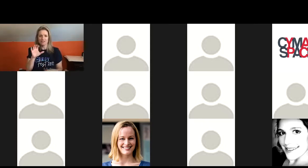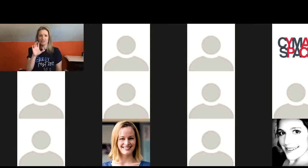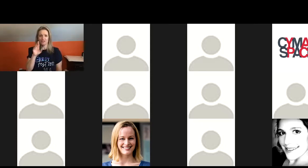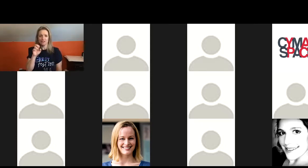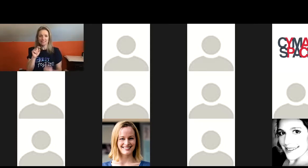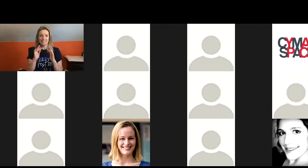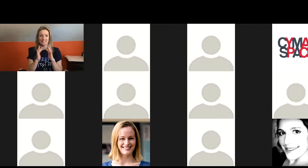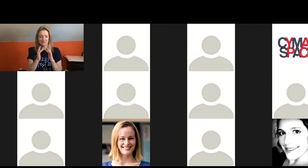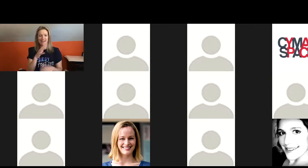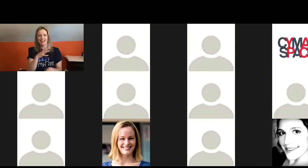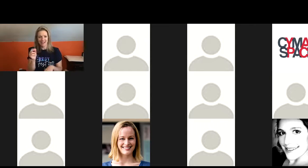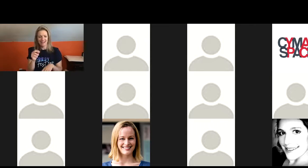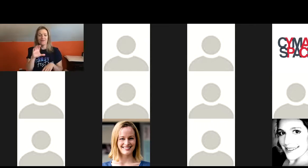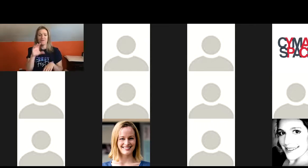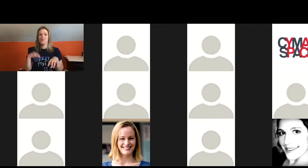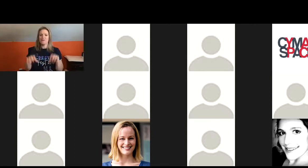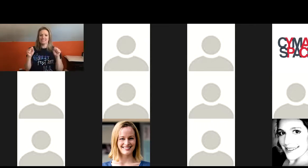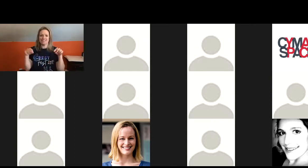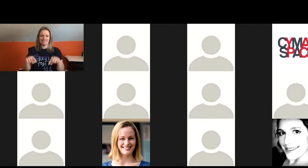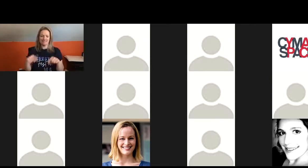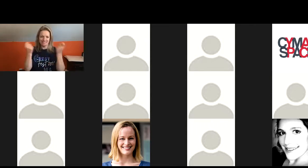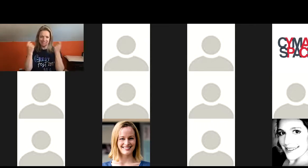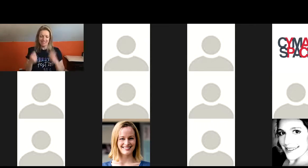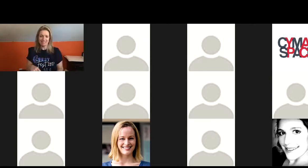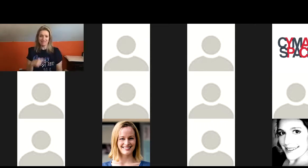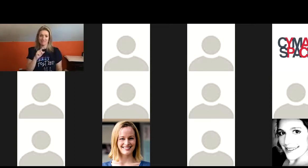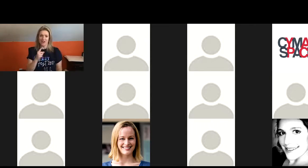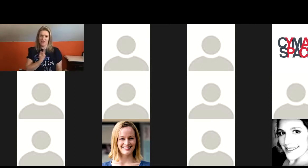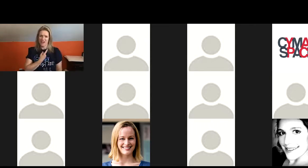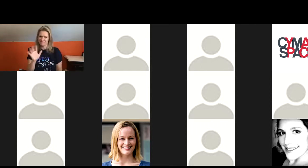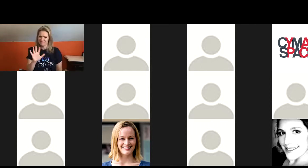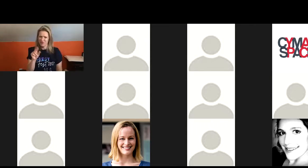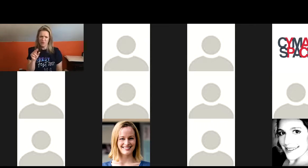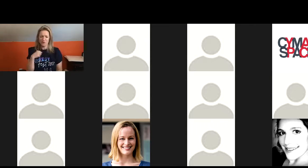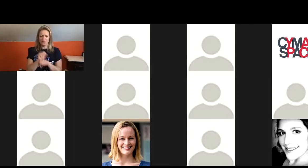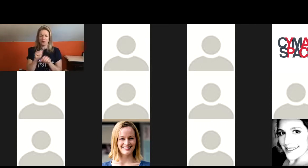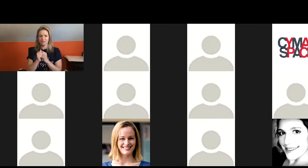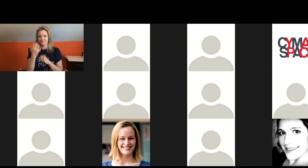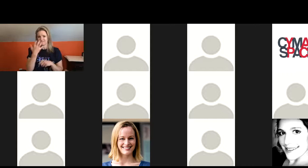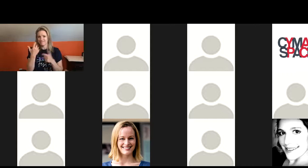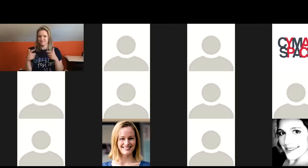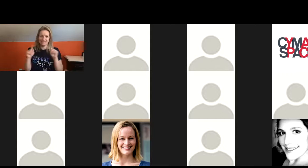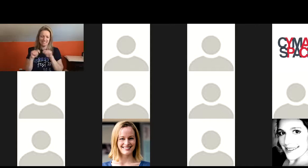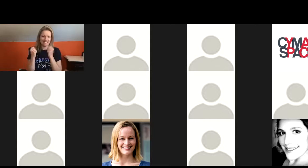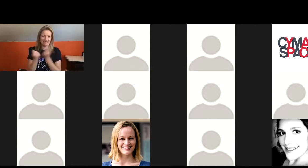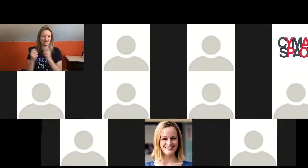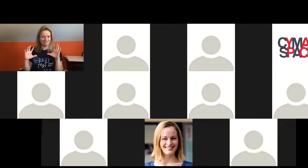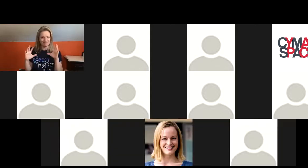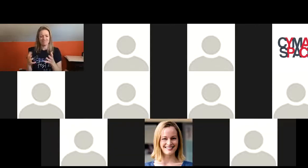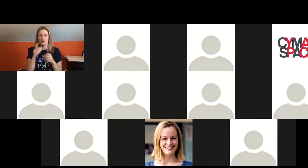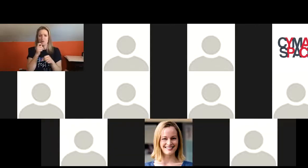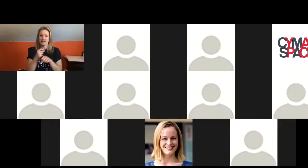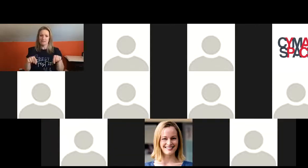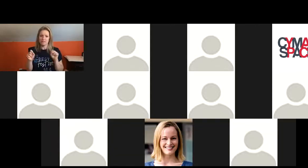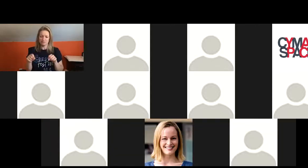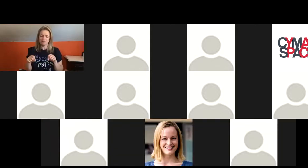i'm also co-founder of the crest network and co-host of today's event and festival now of course this is